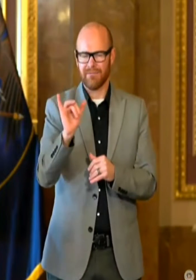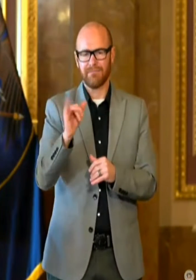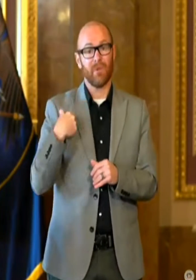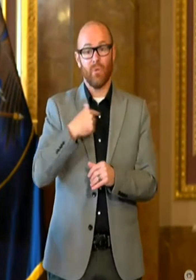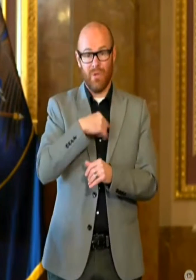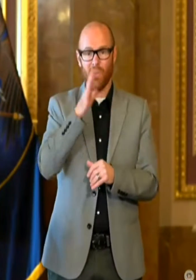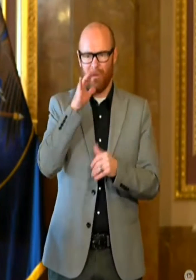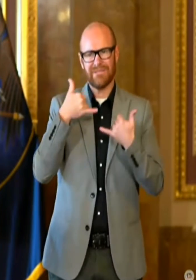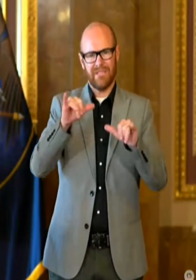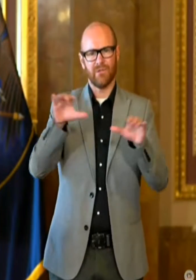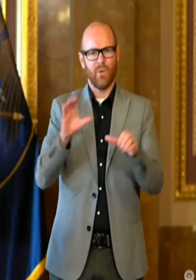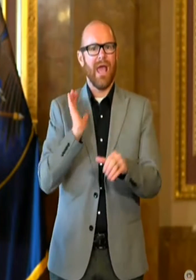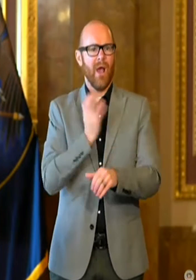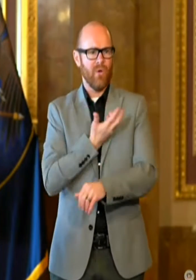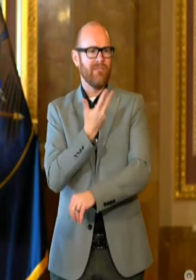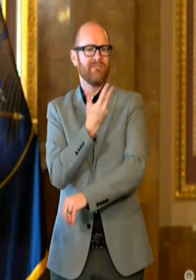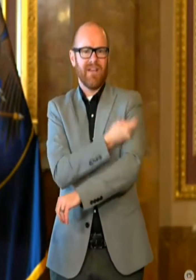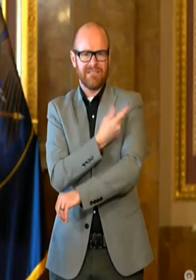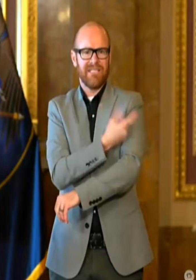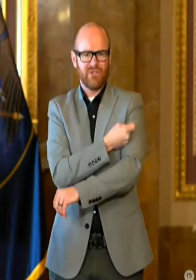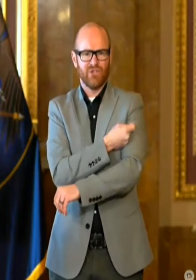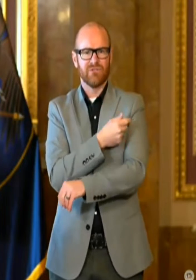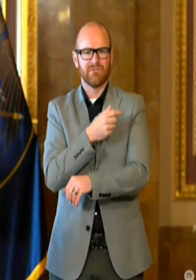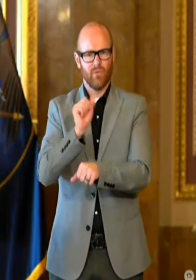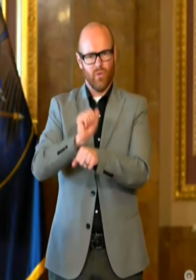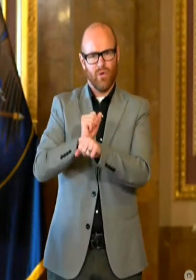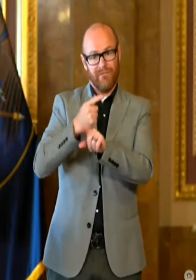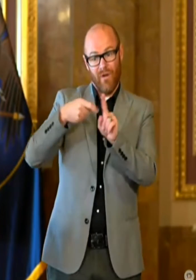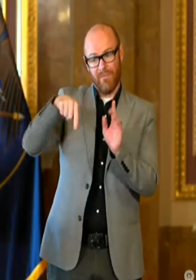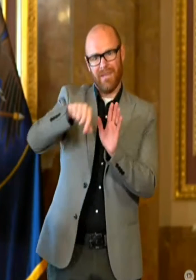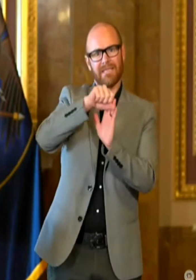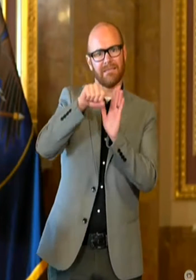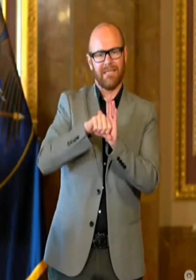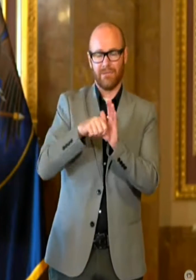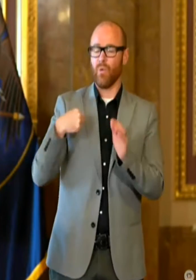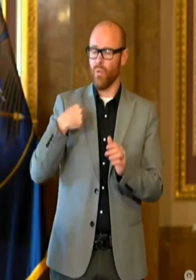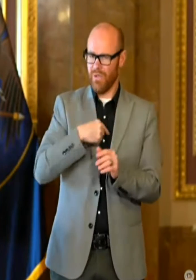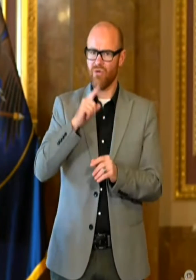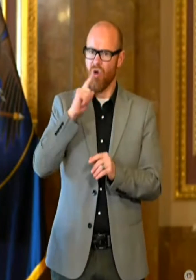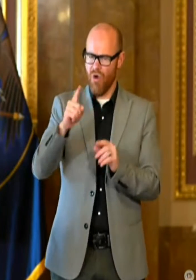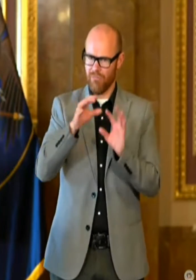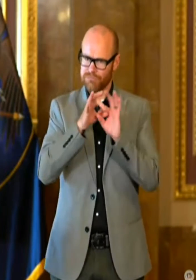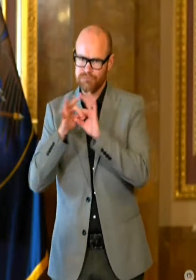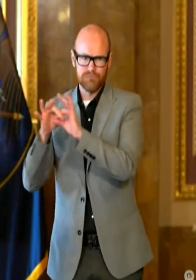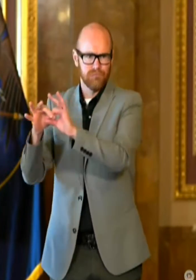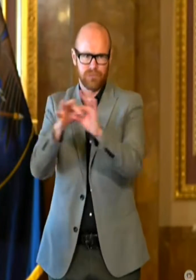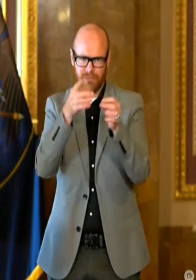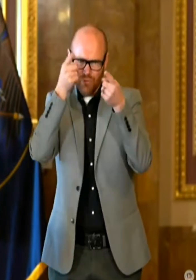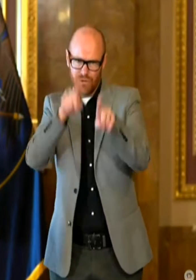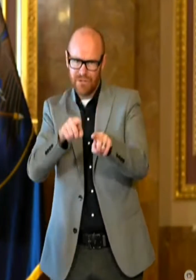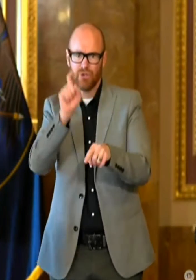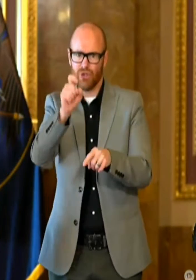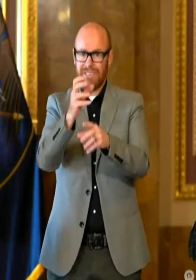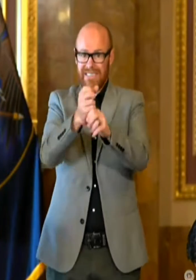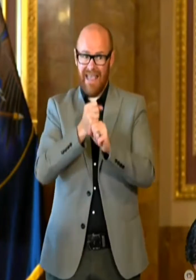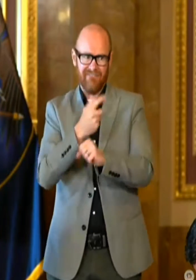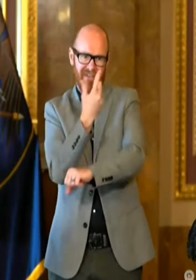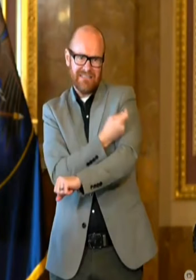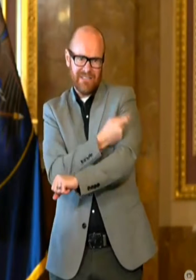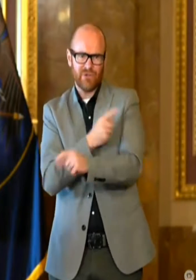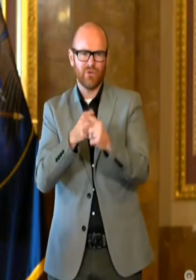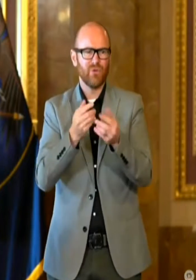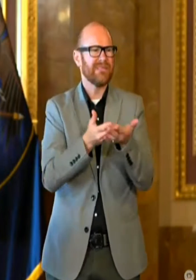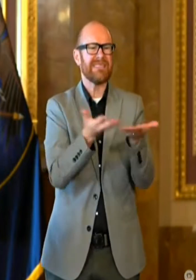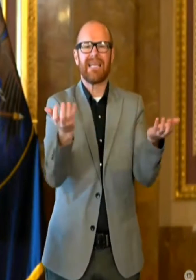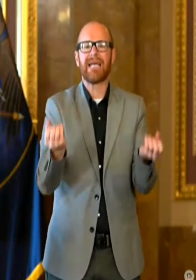important component here. Governor Cox and I are very unified in our desire to get vaccines to as many people as